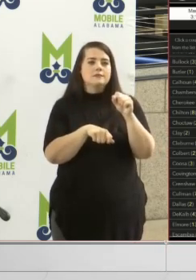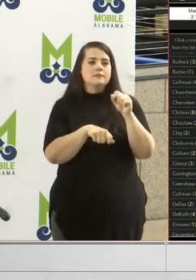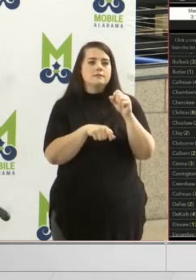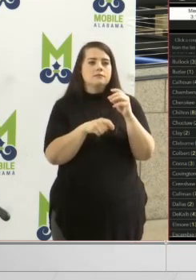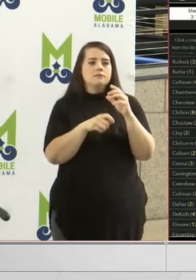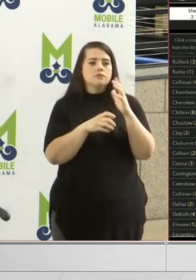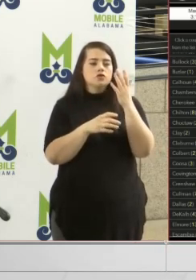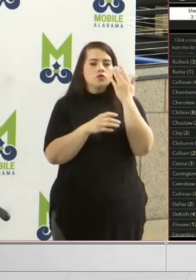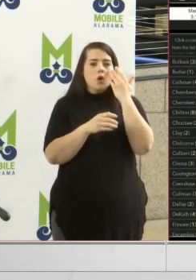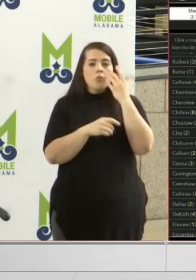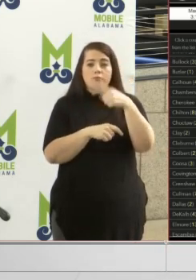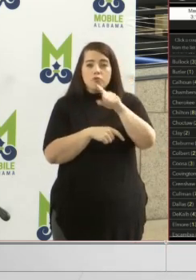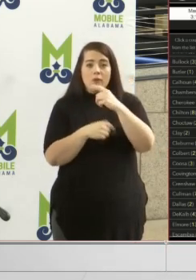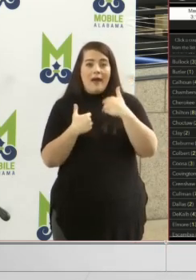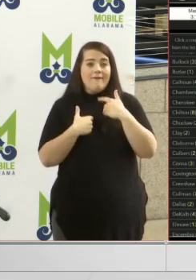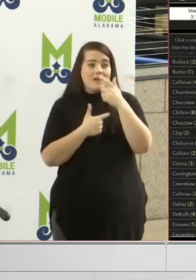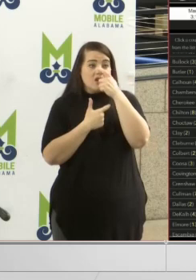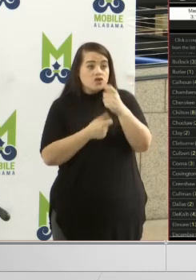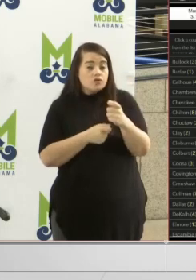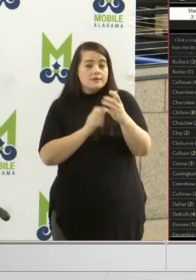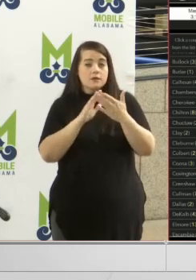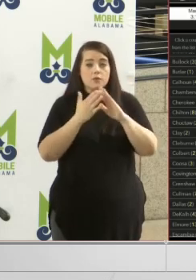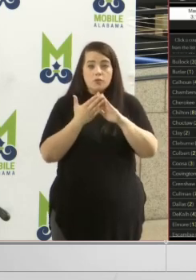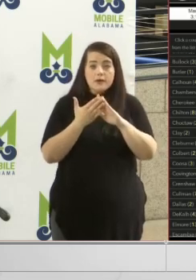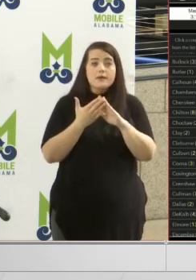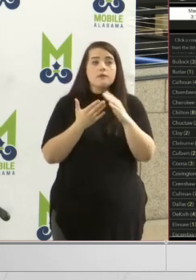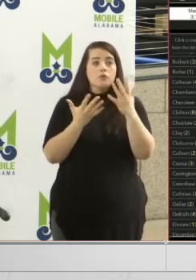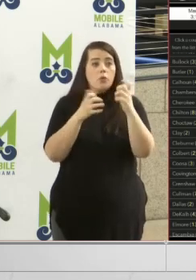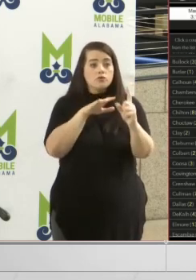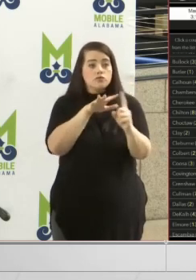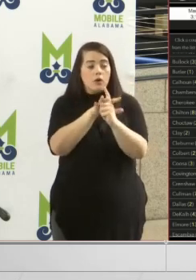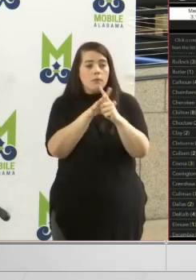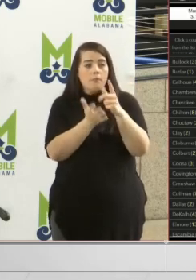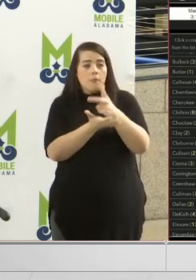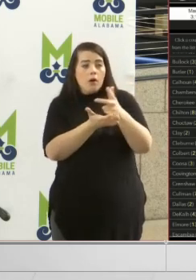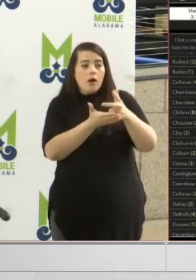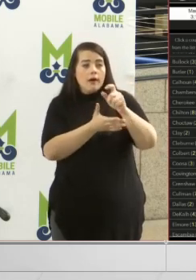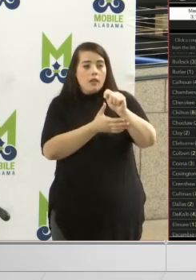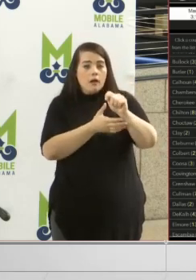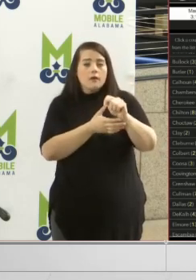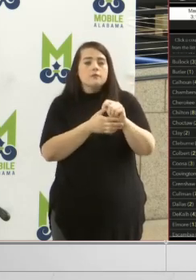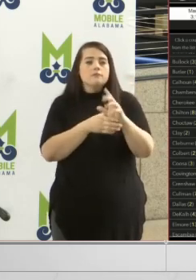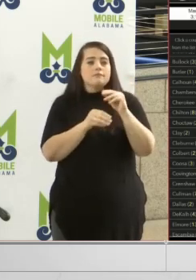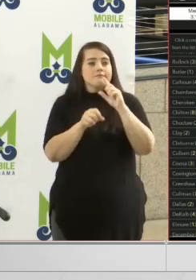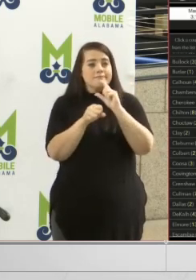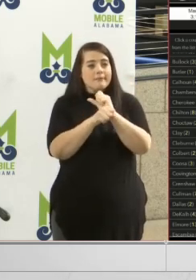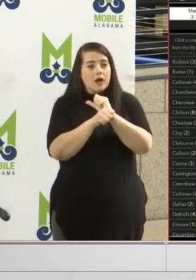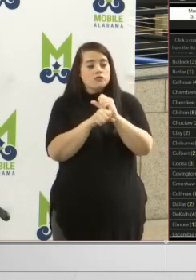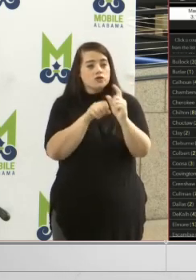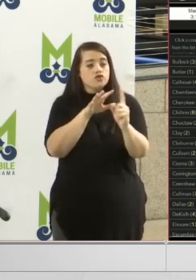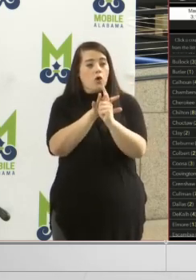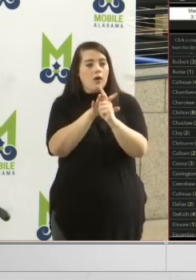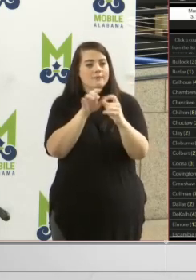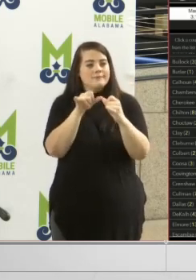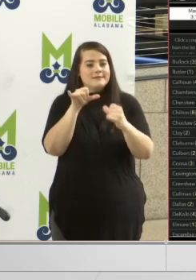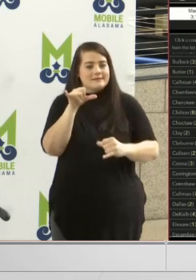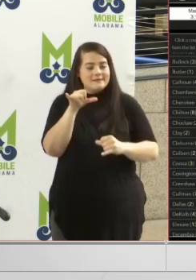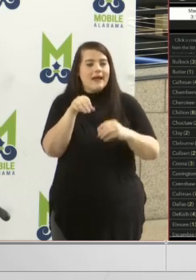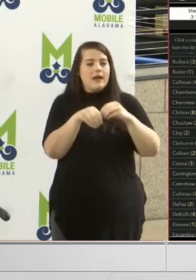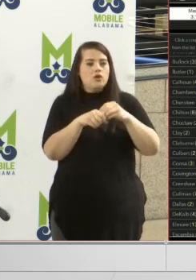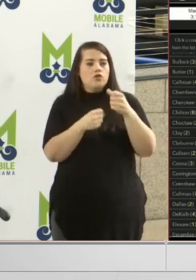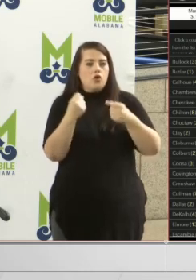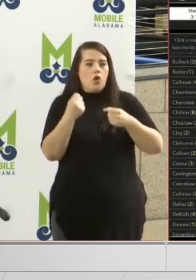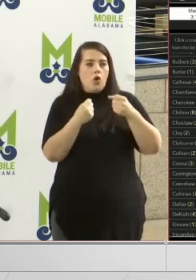expressed interest in the community for those that want to show up in the parking lots. And you actually show up and you ask to stay inside the car,